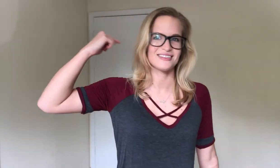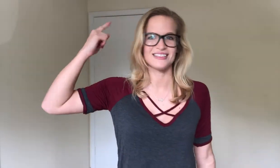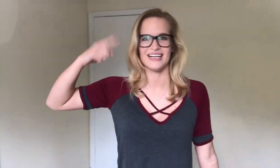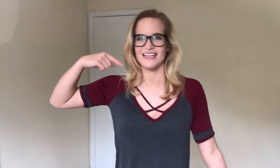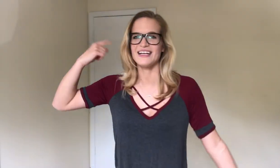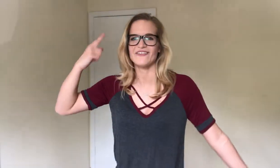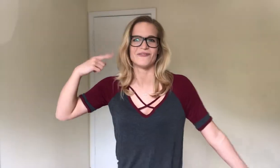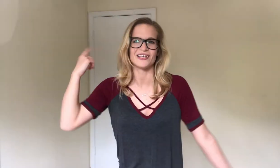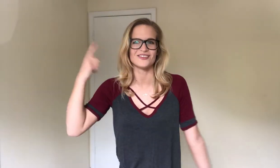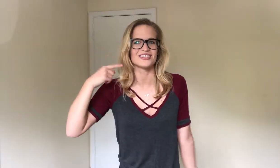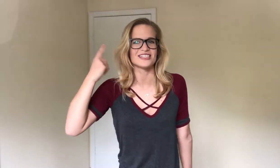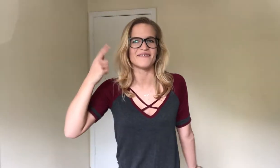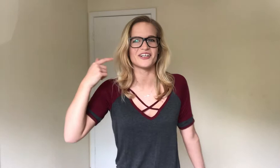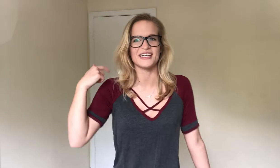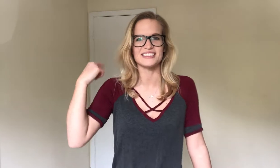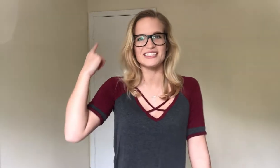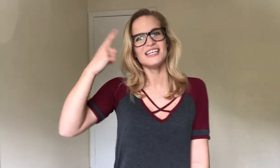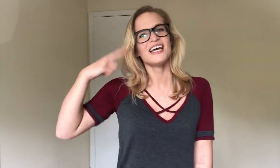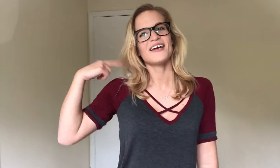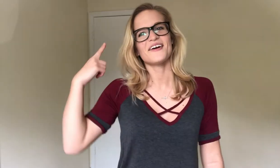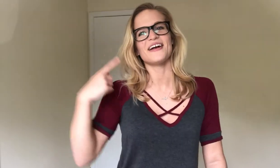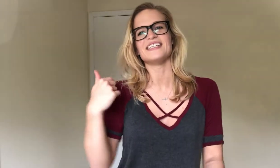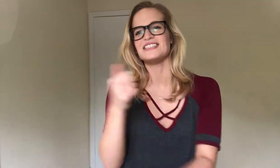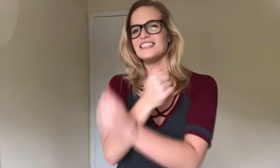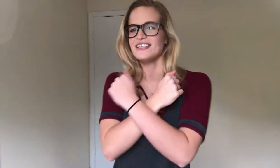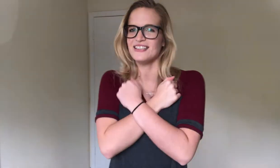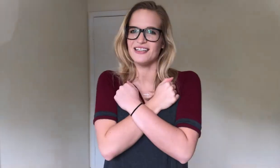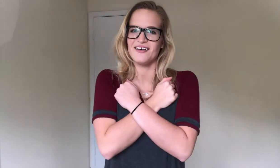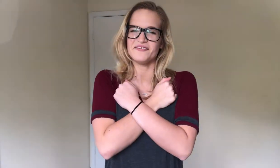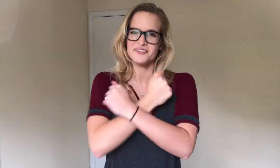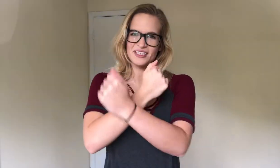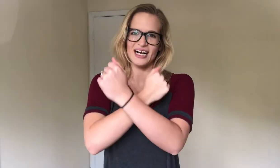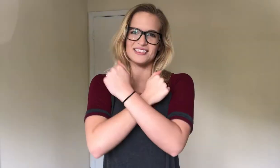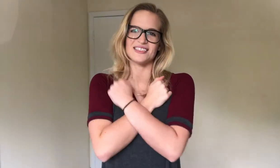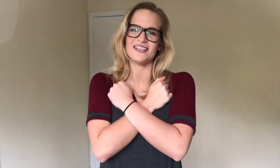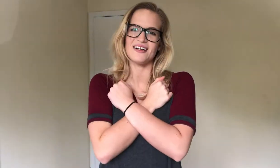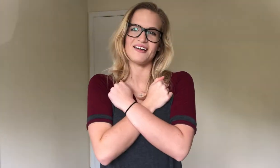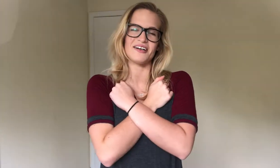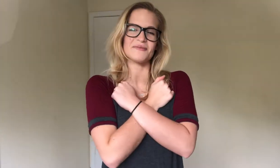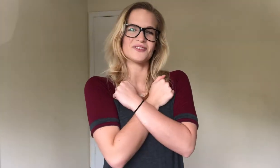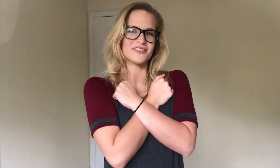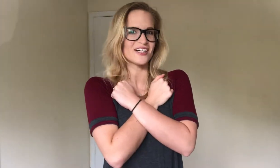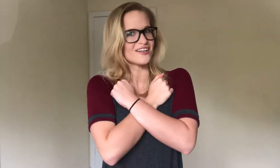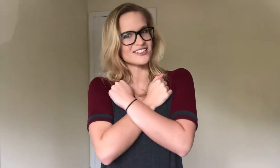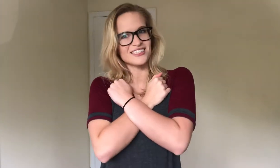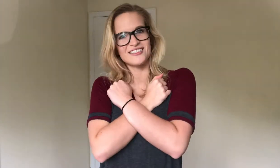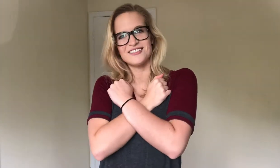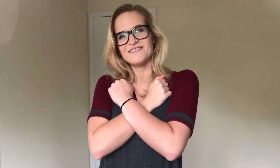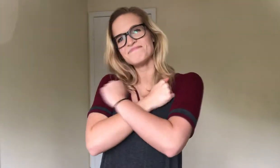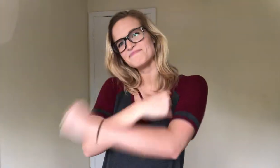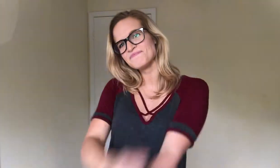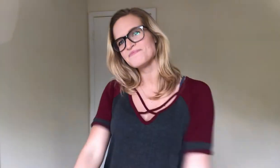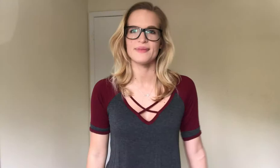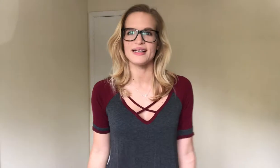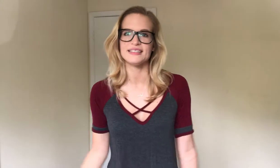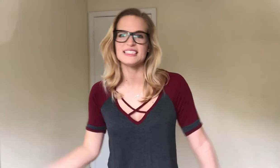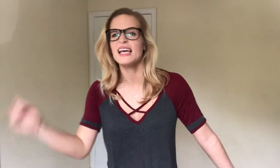I think everybody knows the sign for crazy. Crazy love. Cross your arms over your heart. And that's.